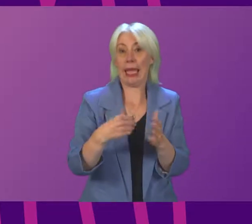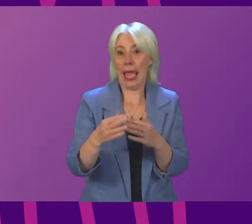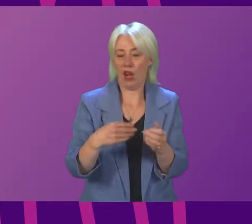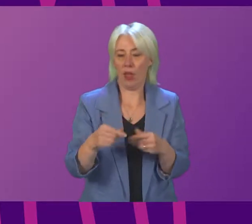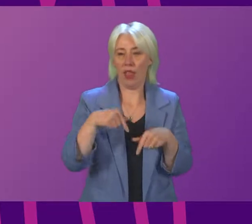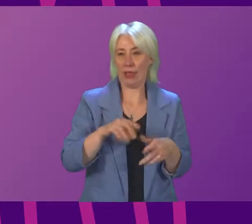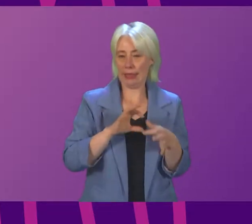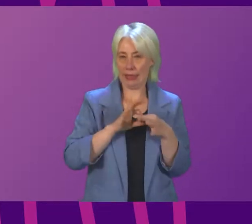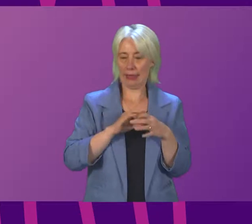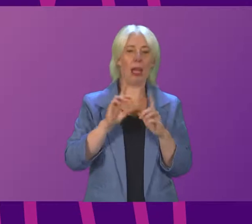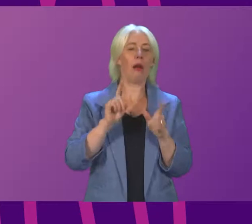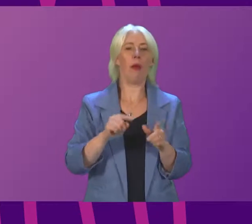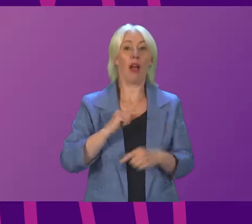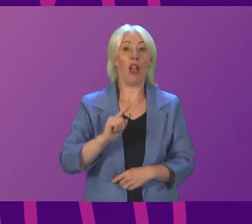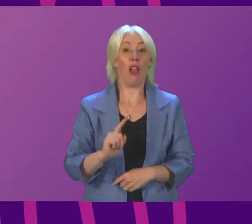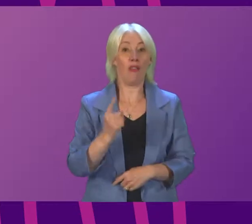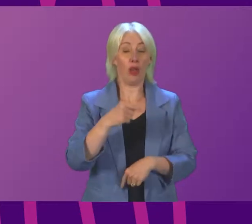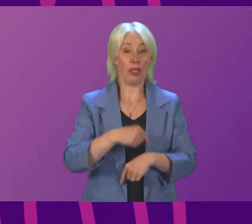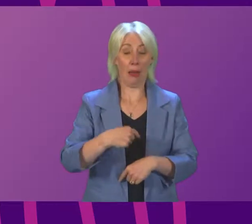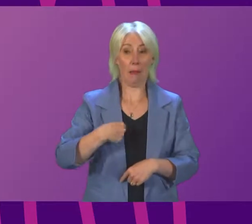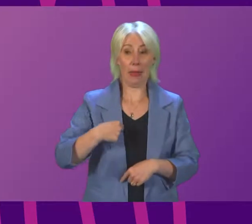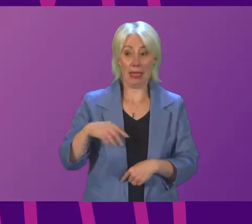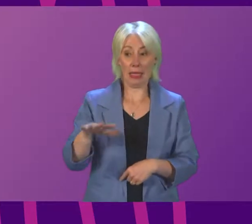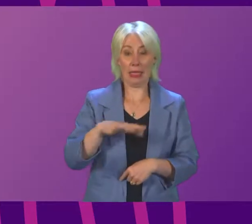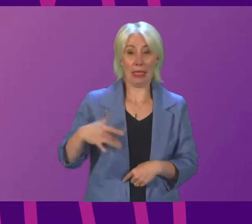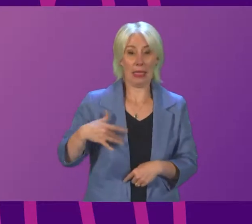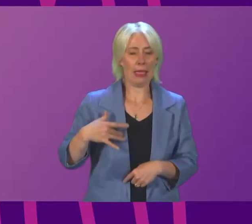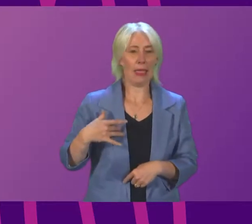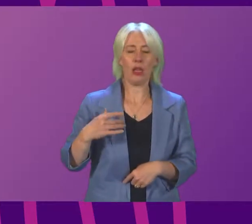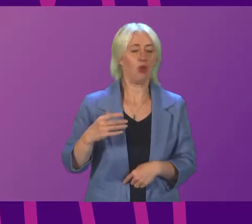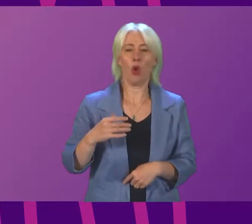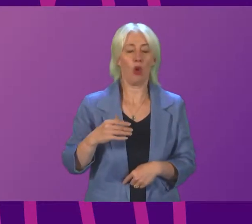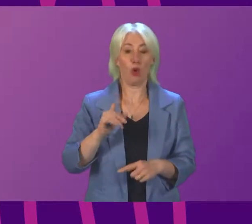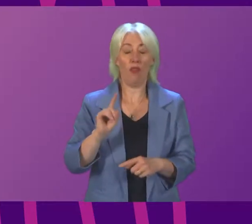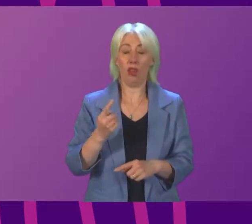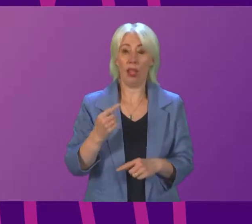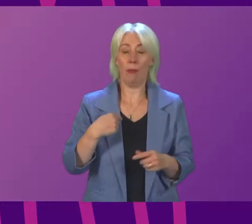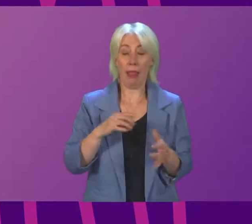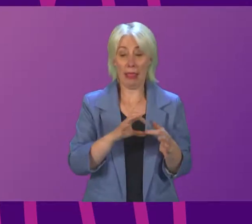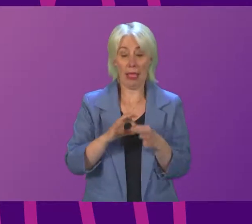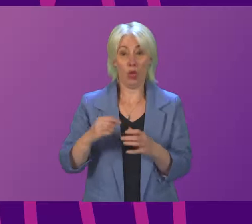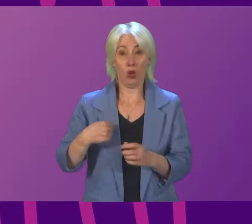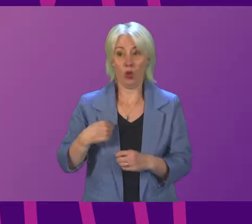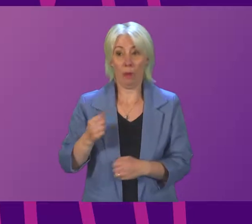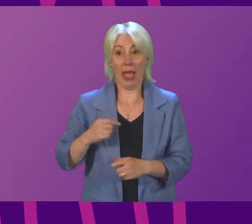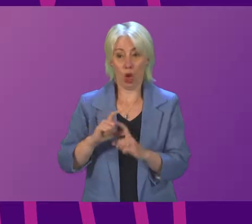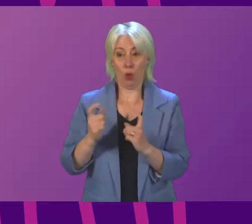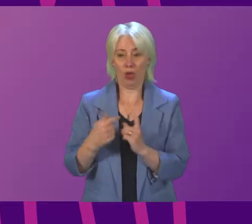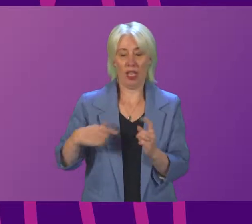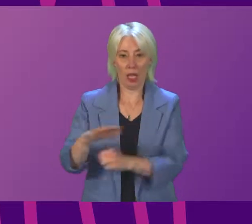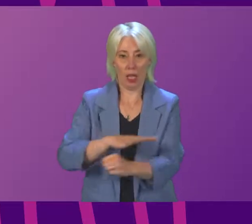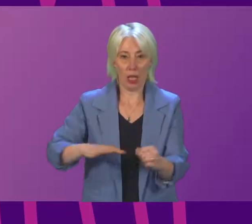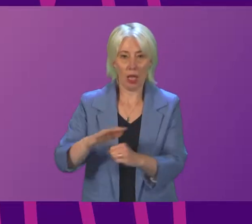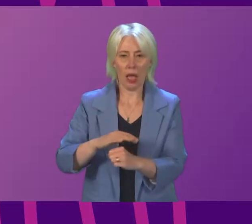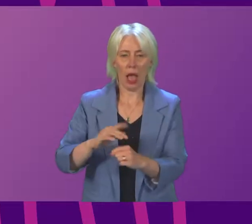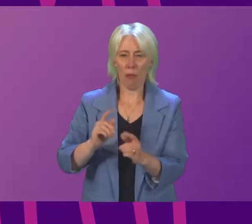This is not the first time as a constituency member that I have seen questions relating to the communities. I am very proud to represent being allocated